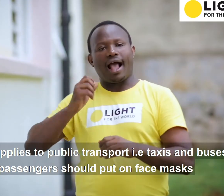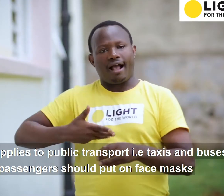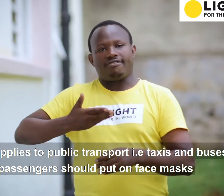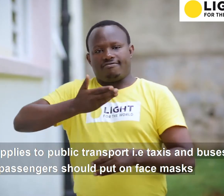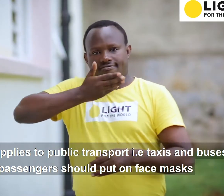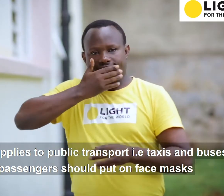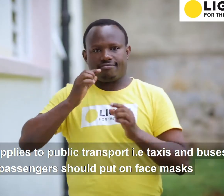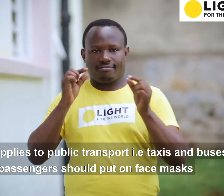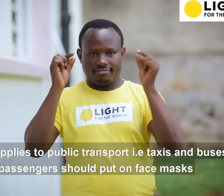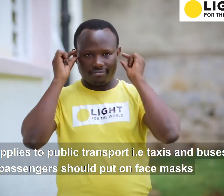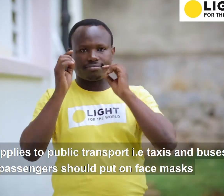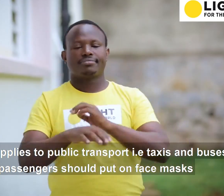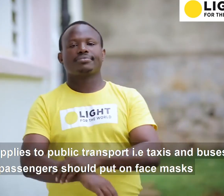on face masks.